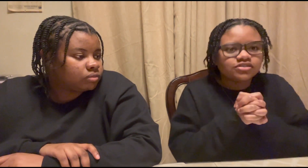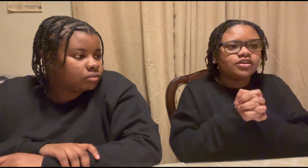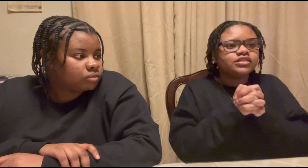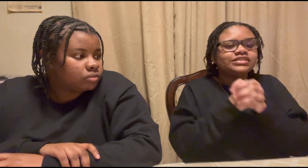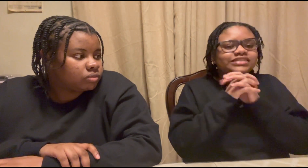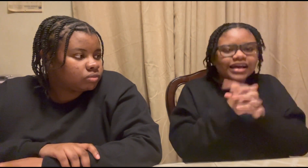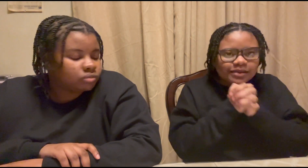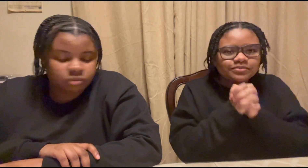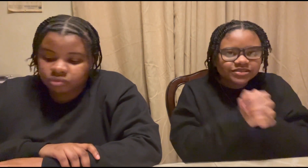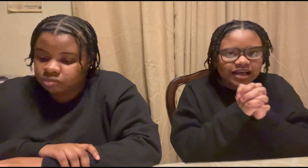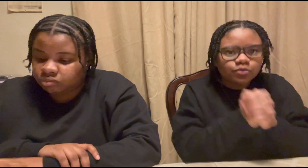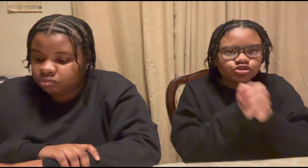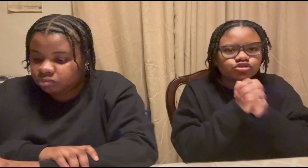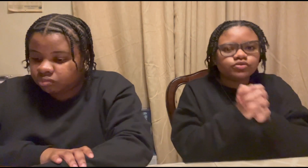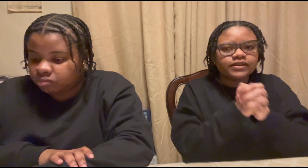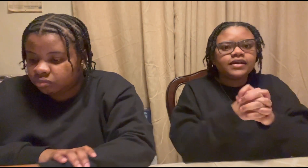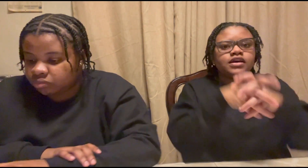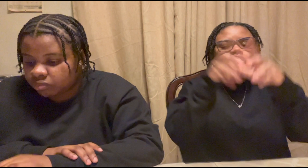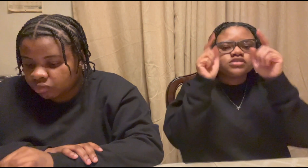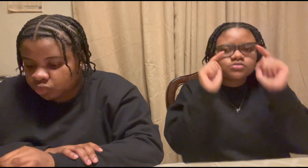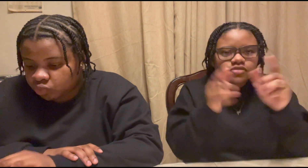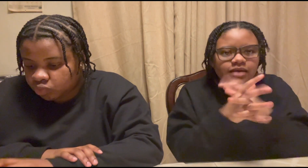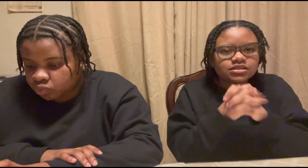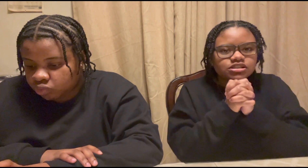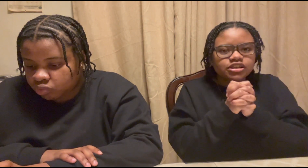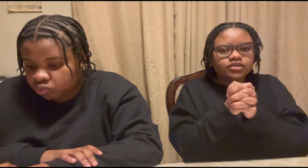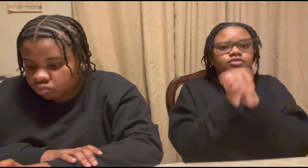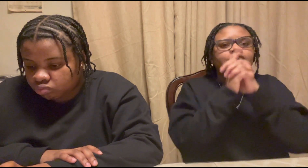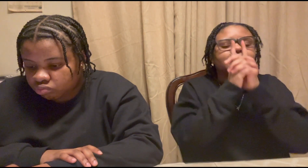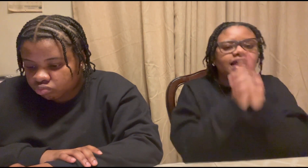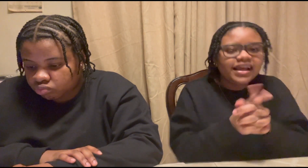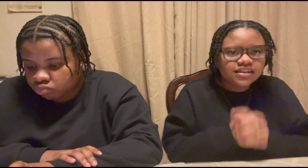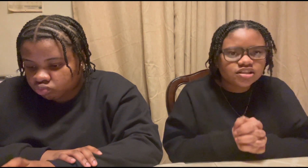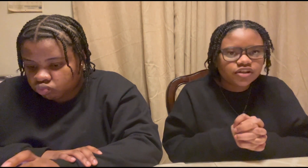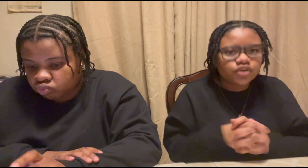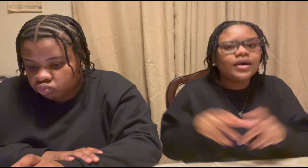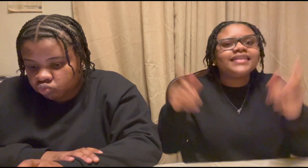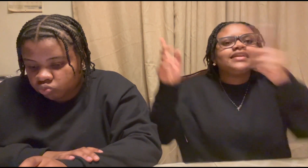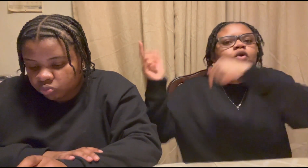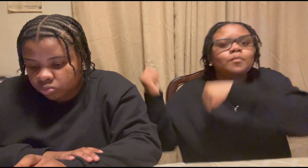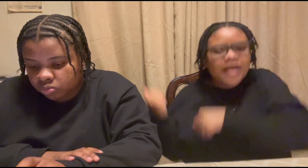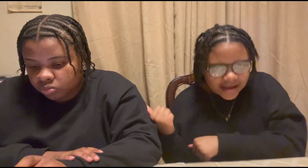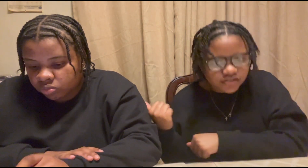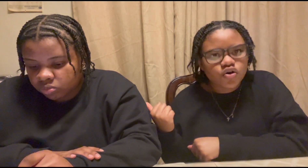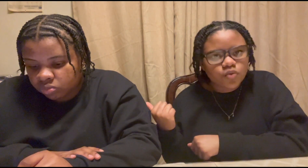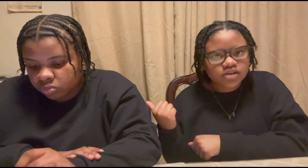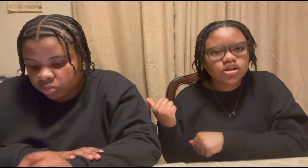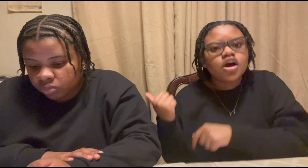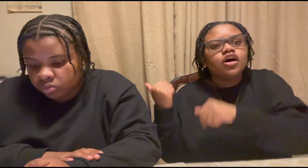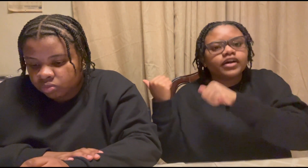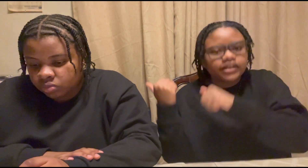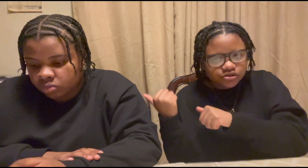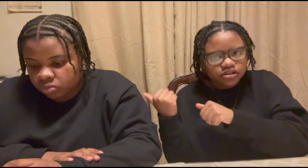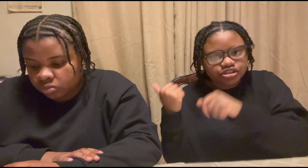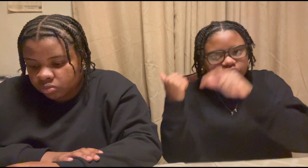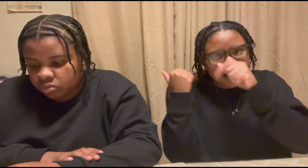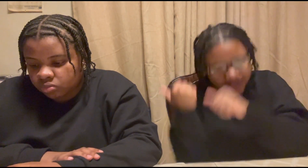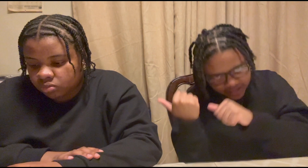on stop stop what you're doing subscribe to the channel like this video and then go back to go watch our introduction on the